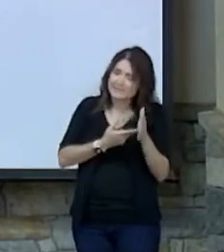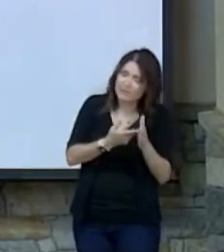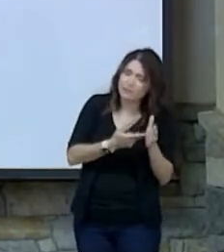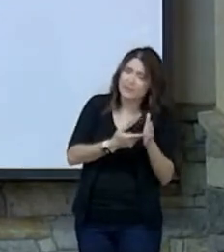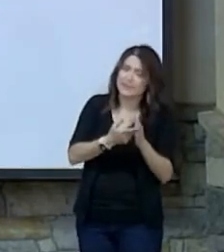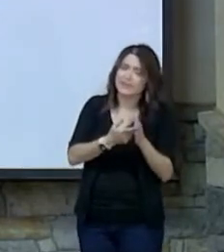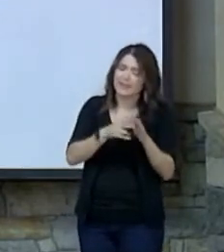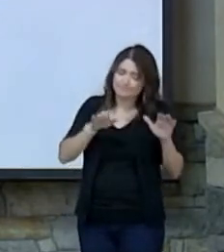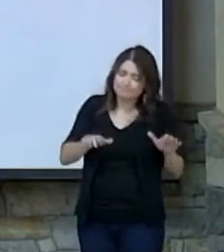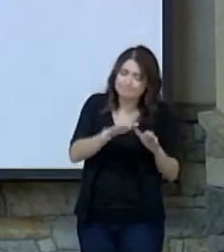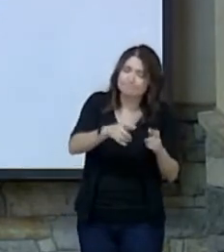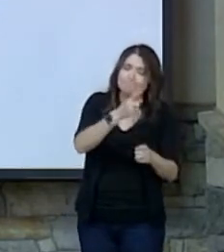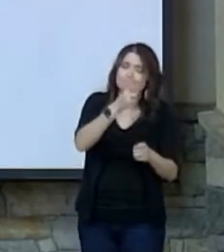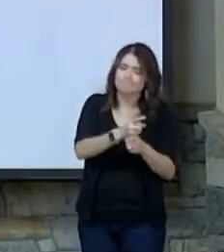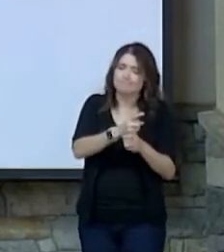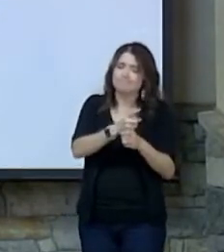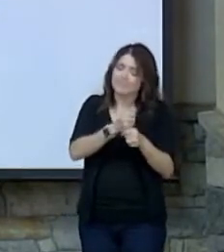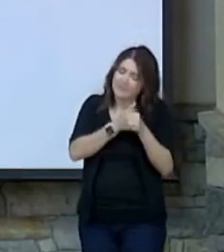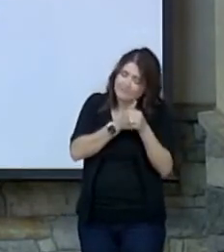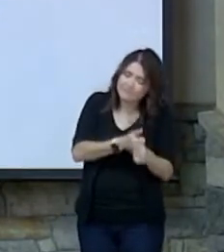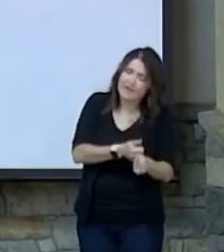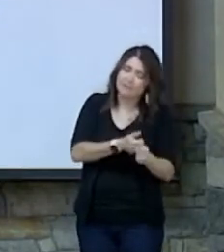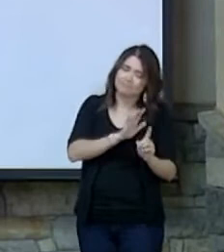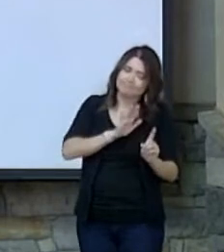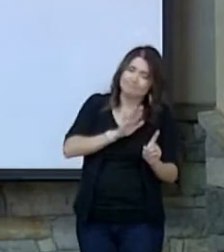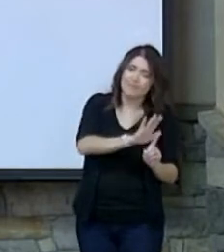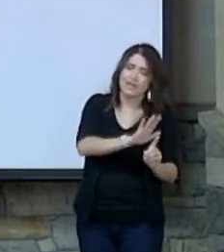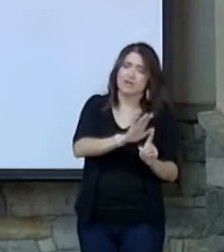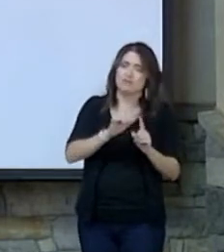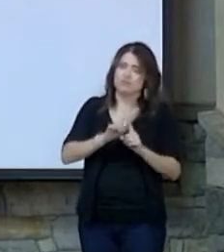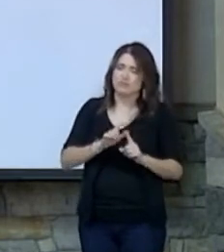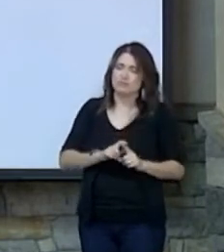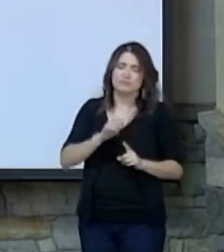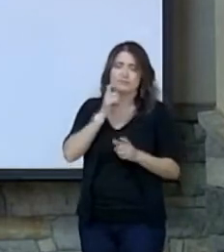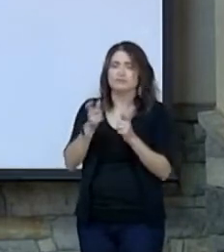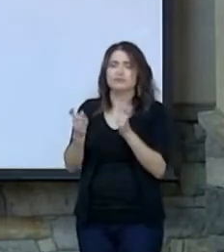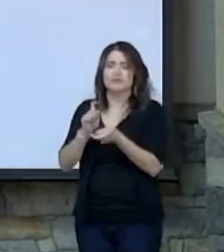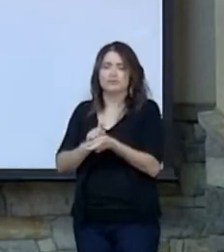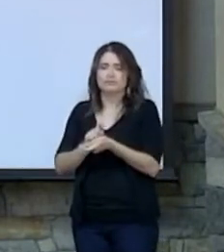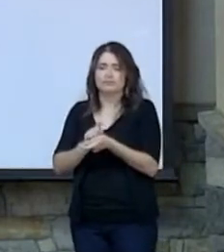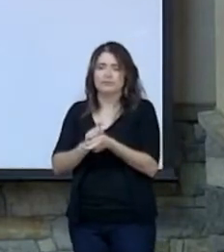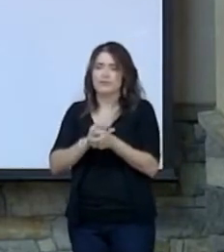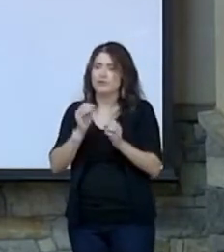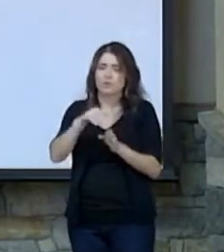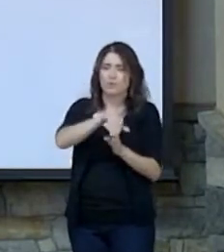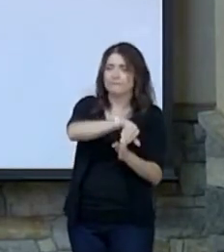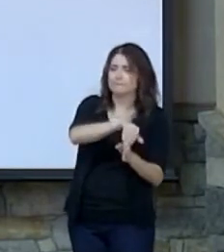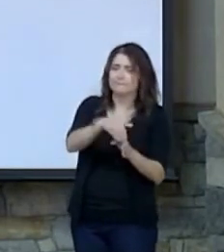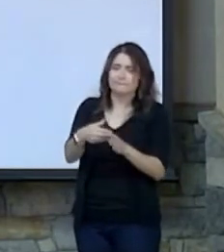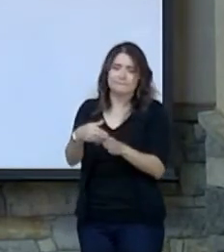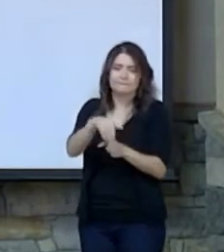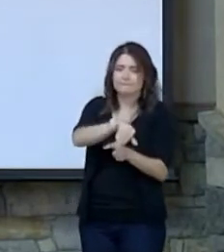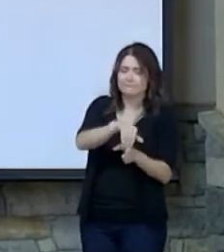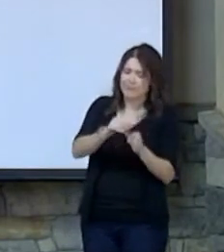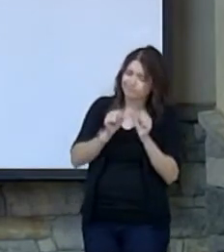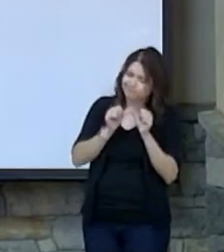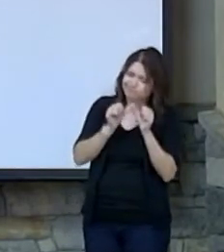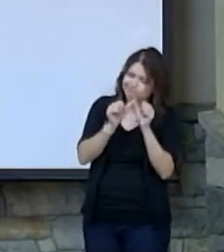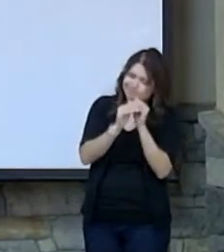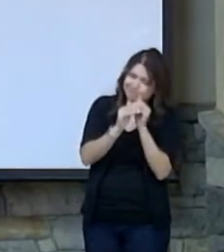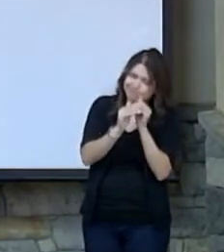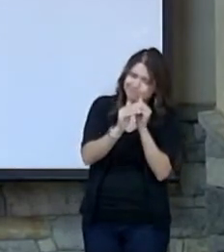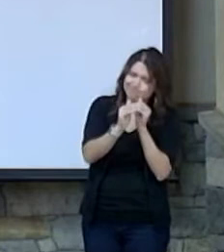right and stands by his or her word and does not change. There's no wavering. They're consistent